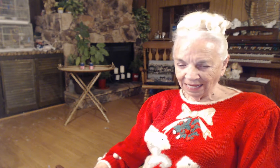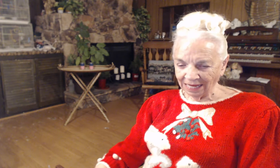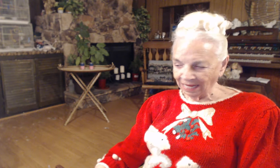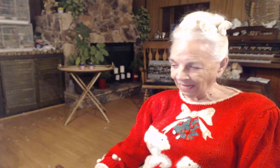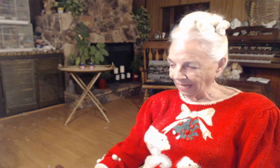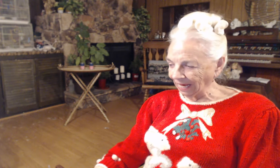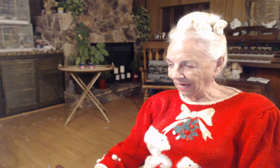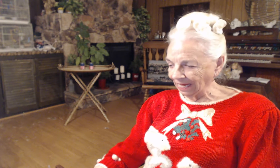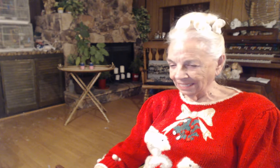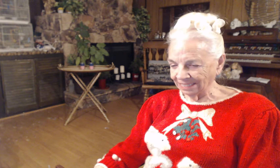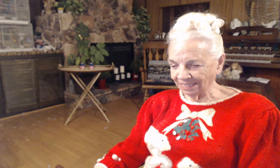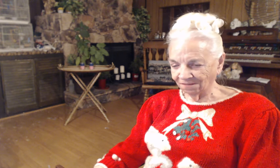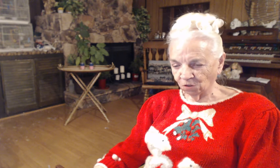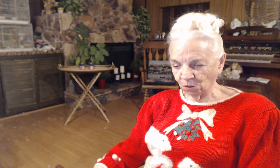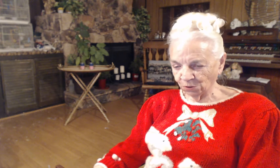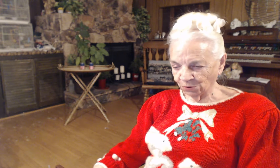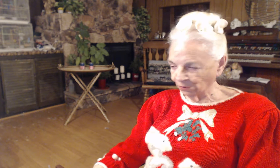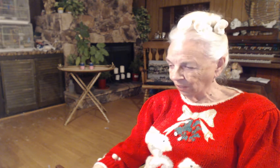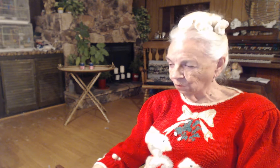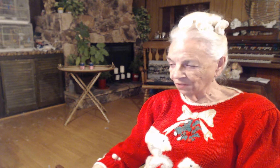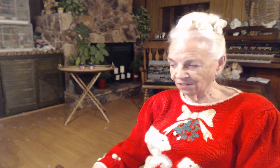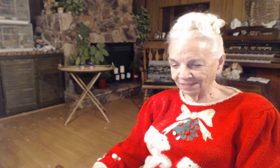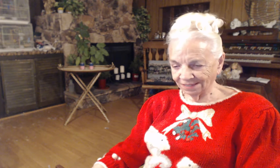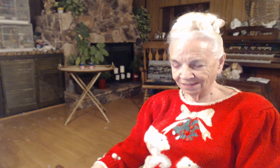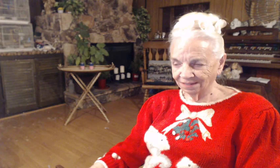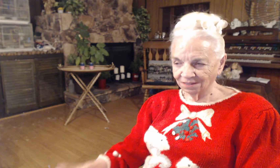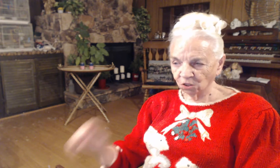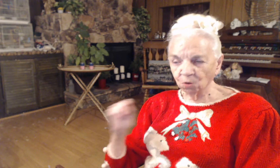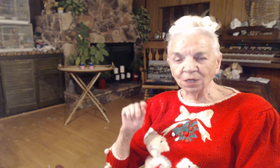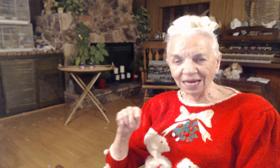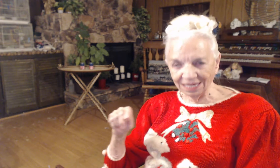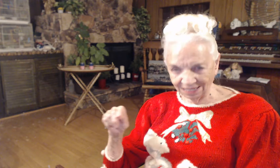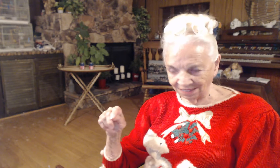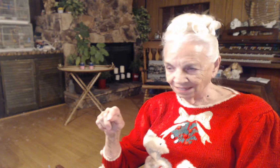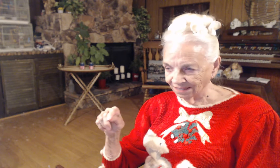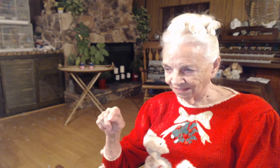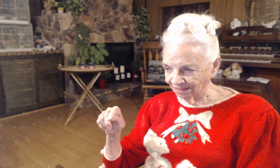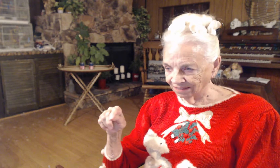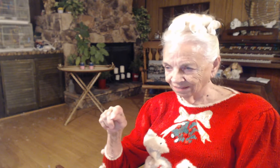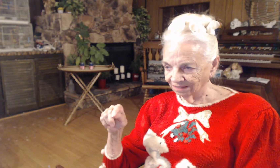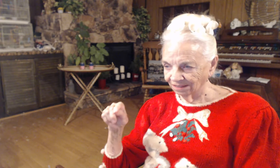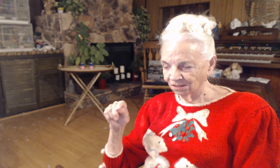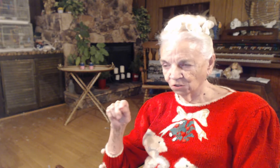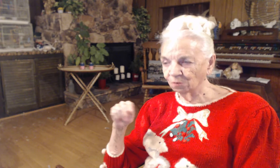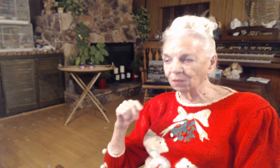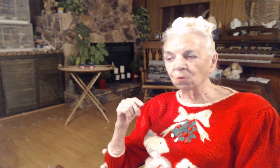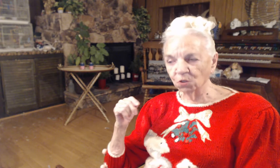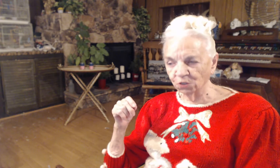And, of course, he wasn't created to be worshipped.